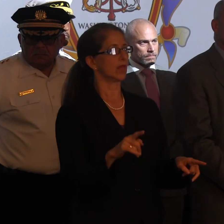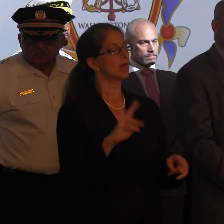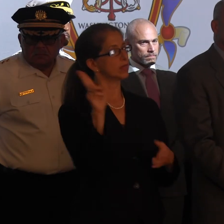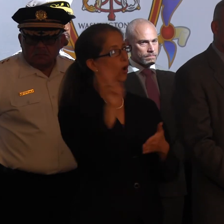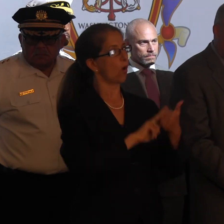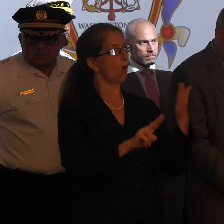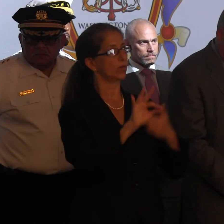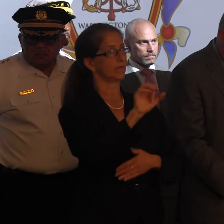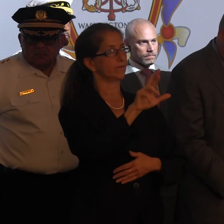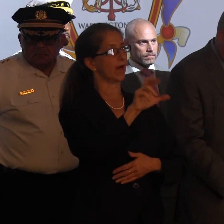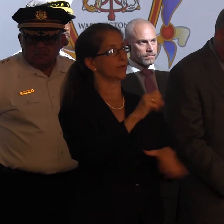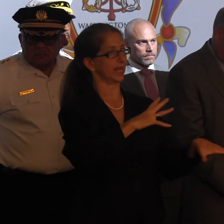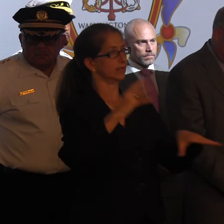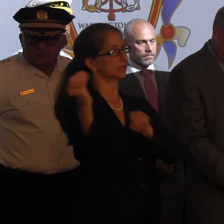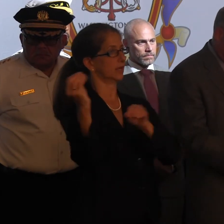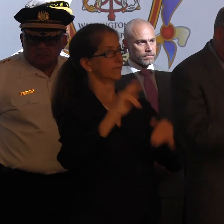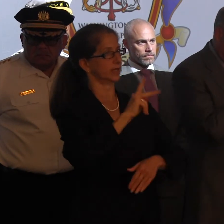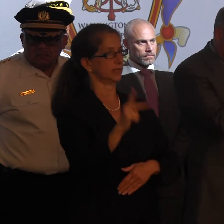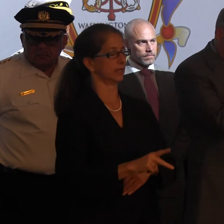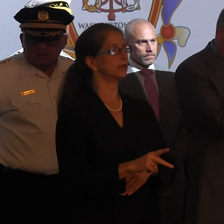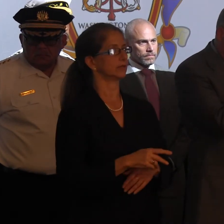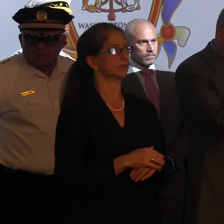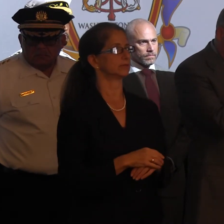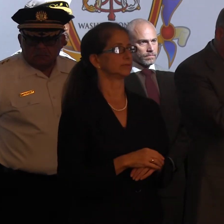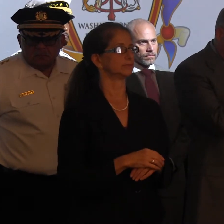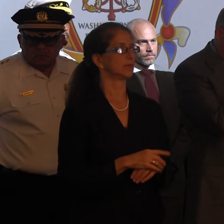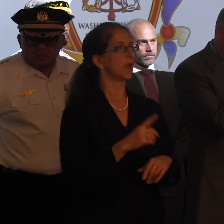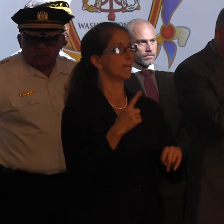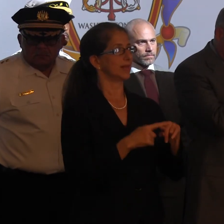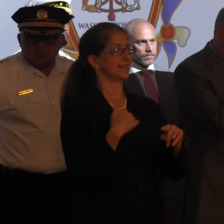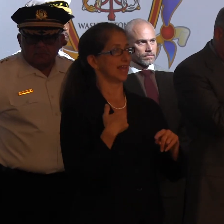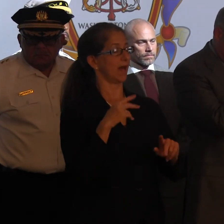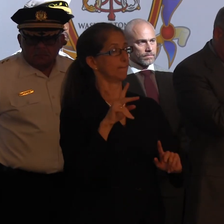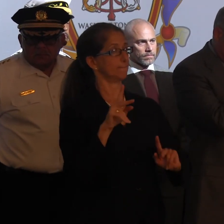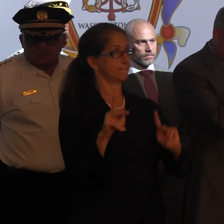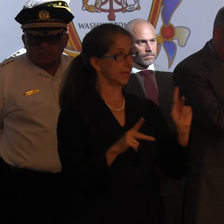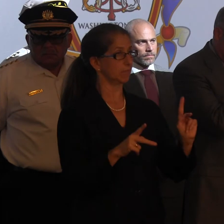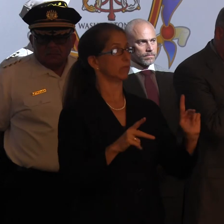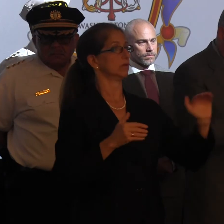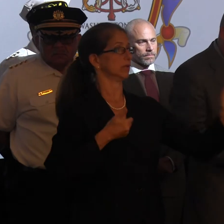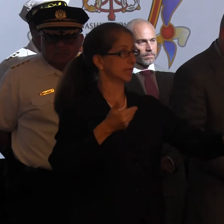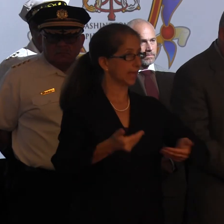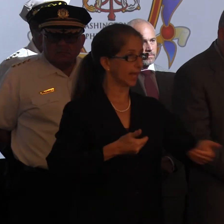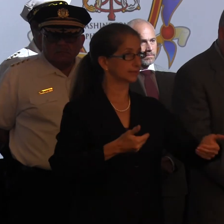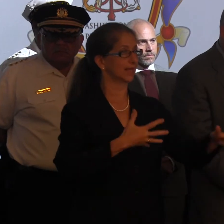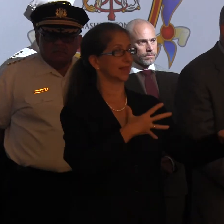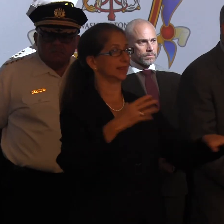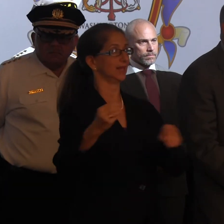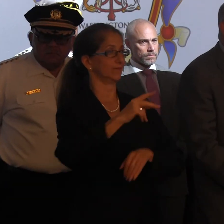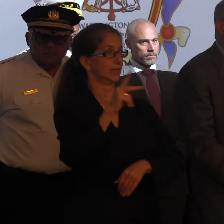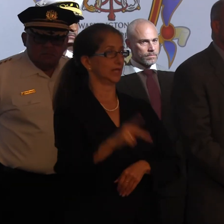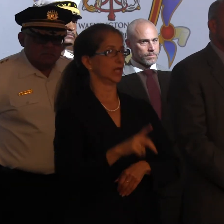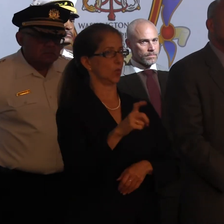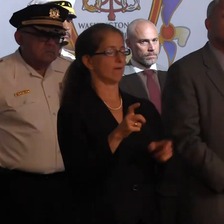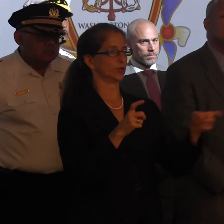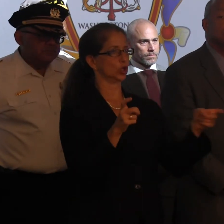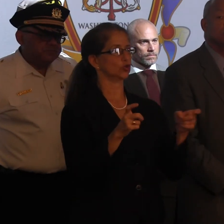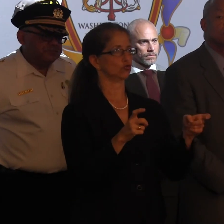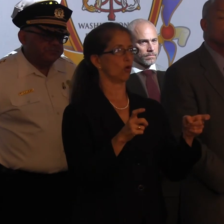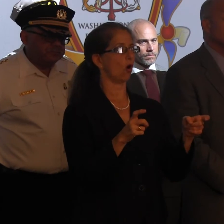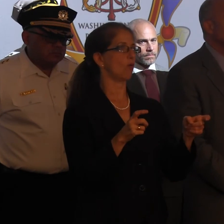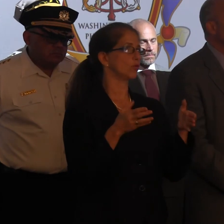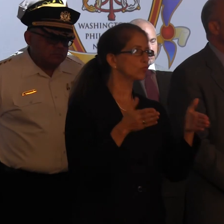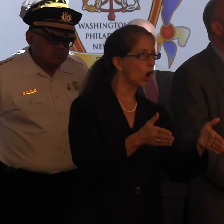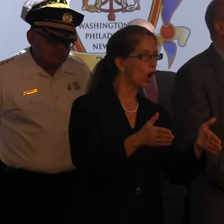out of the city. And also that we can get the participants and the guests out of the city. So you have to control those